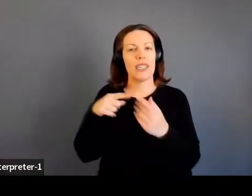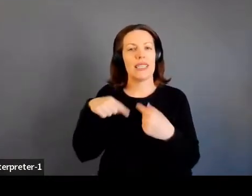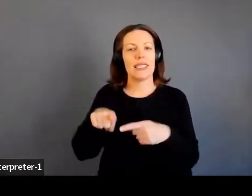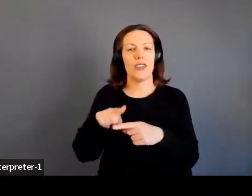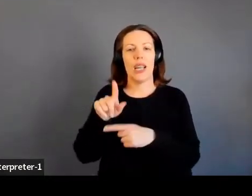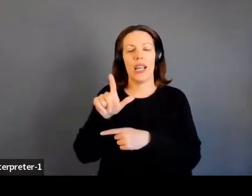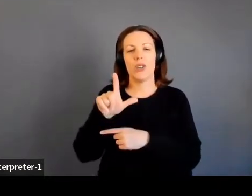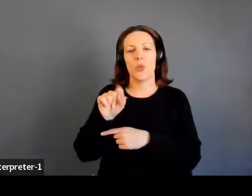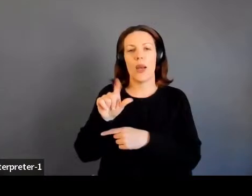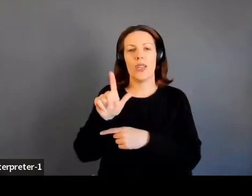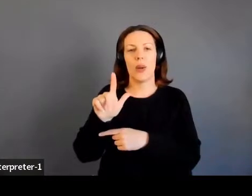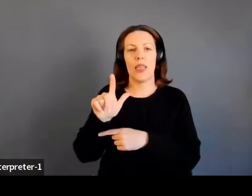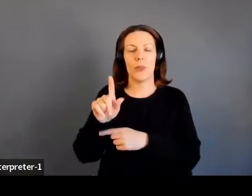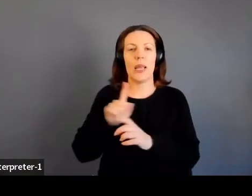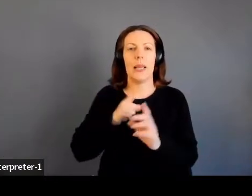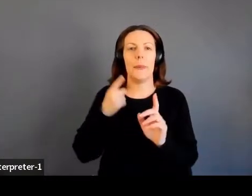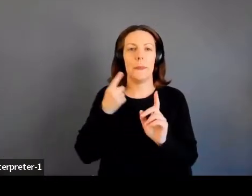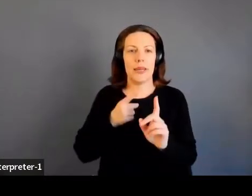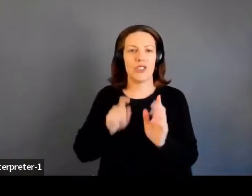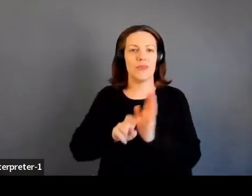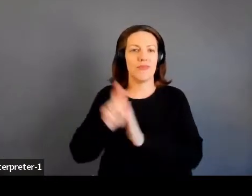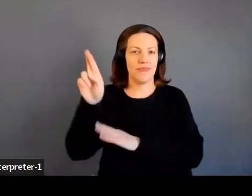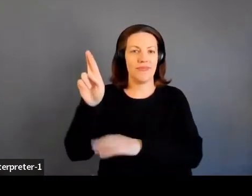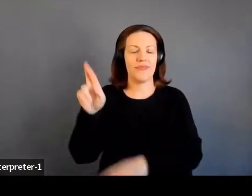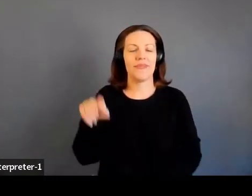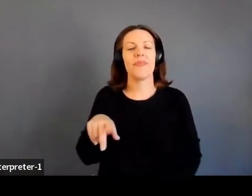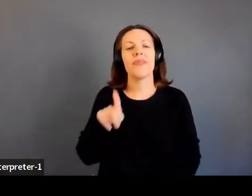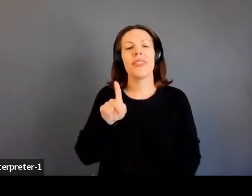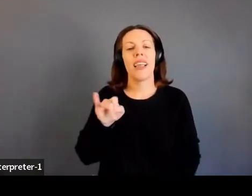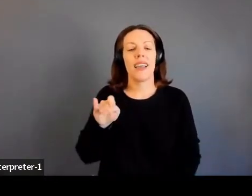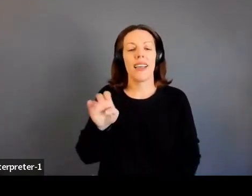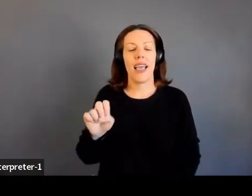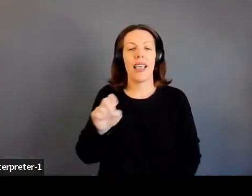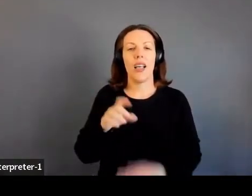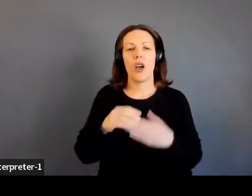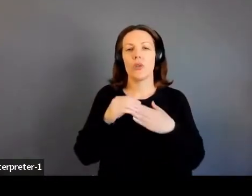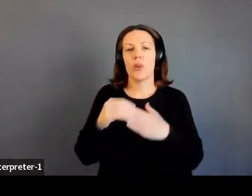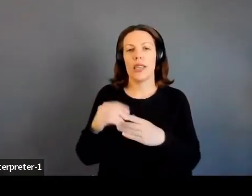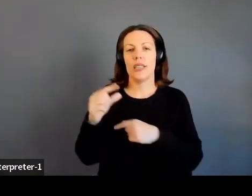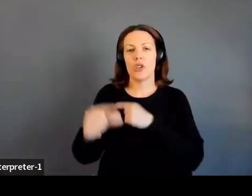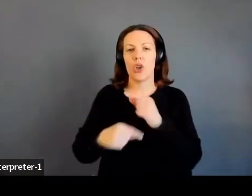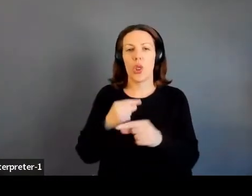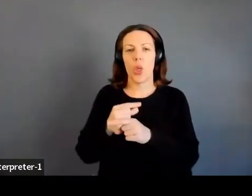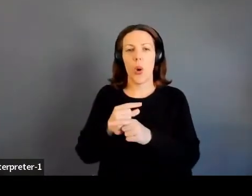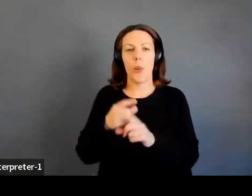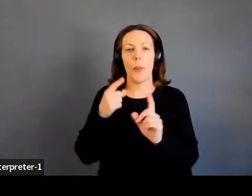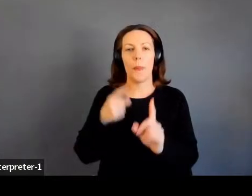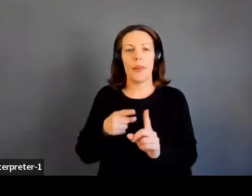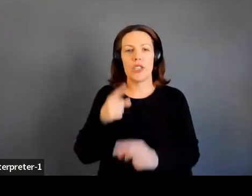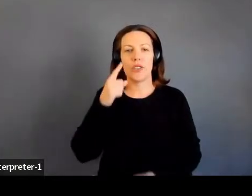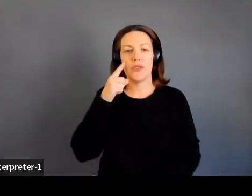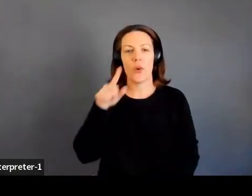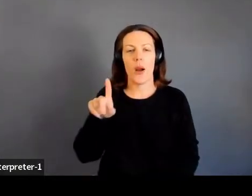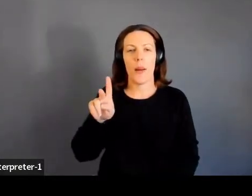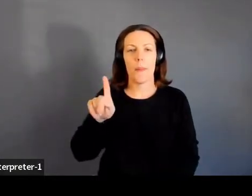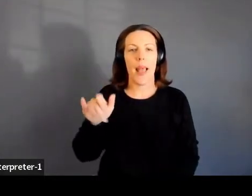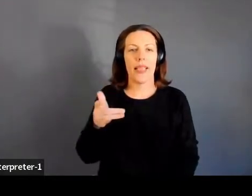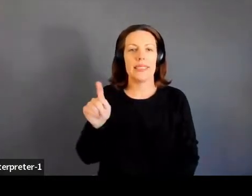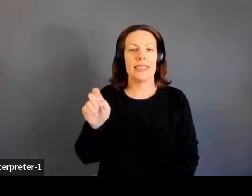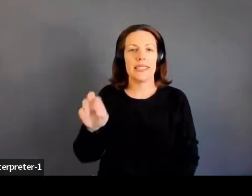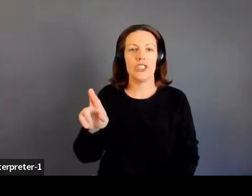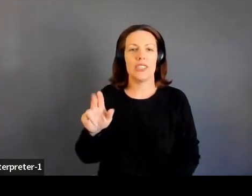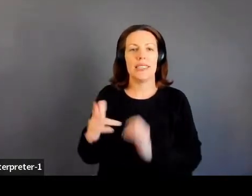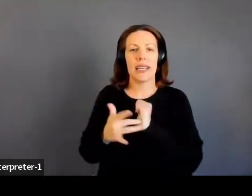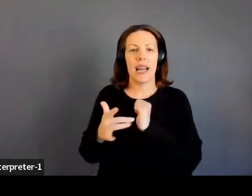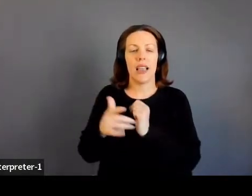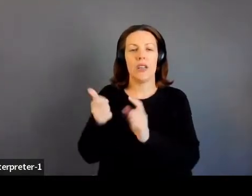In addition to her work in space, Kelly leads global mission operations for Palantir Technologies. She serves on the